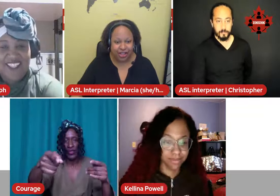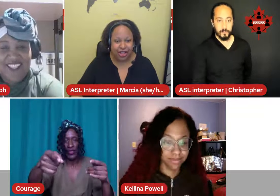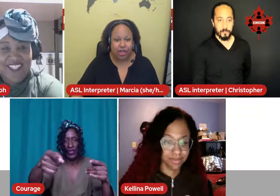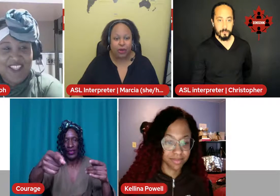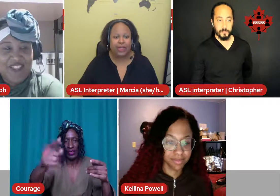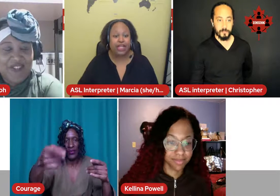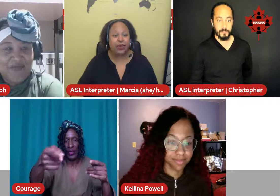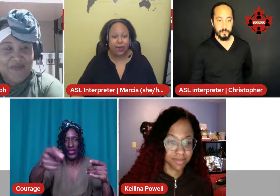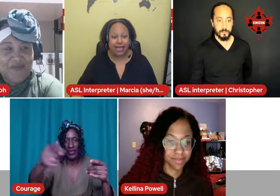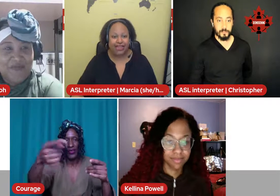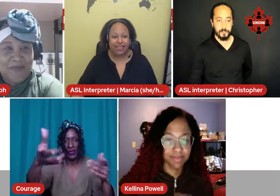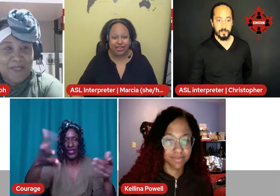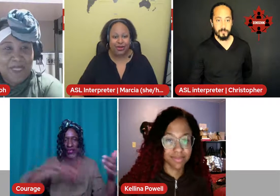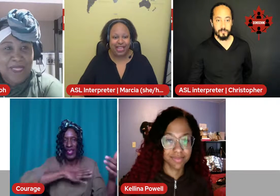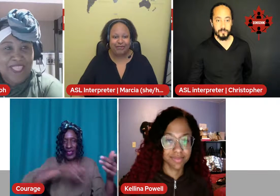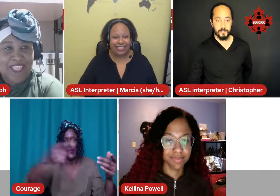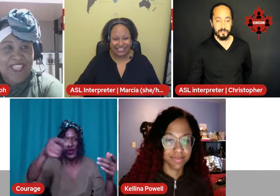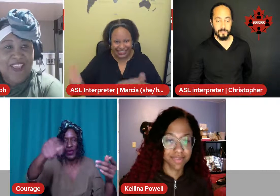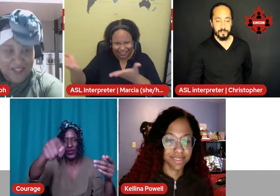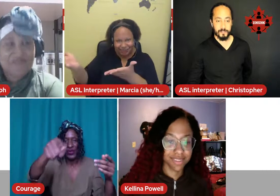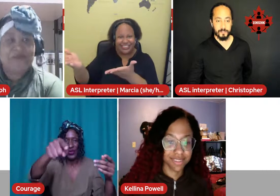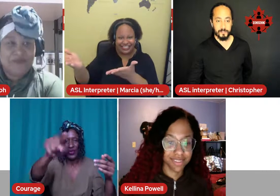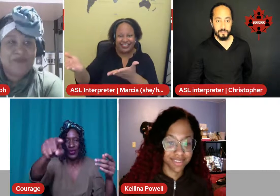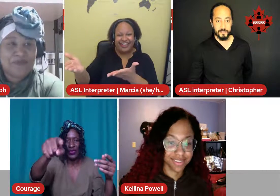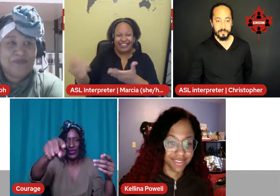No, Kalina, you go ahead. You can go ahead, please. Please, go ahead.